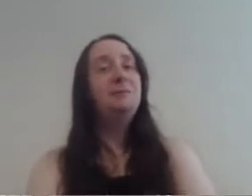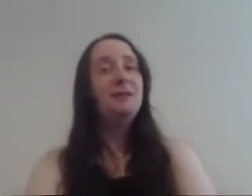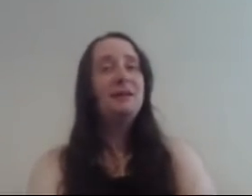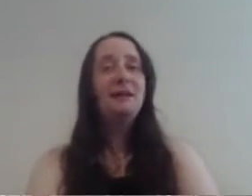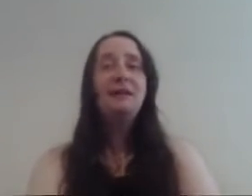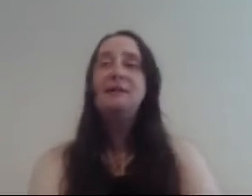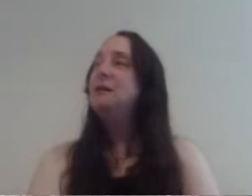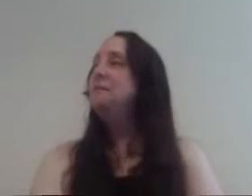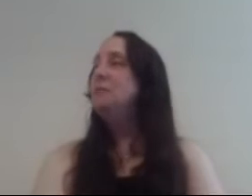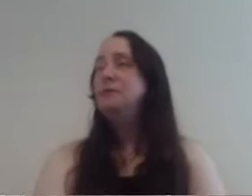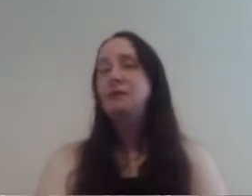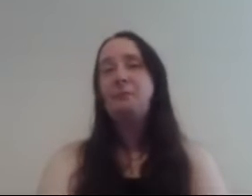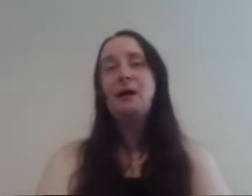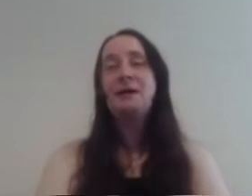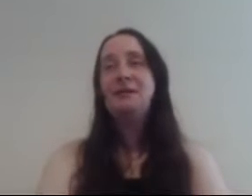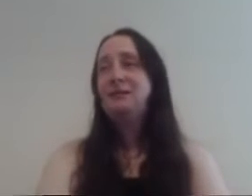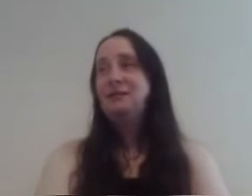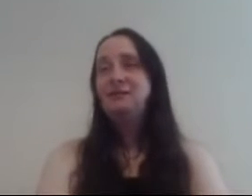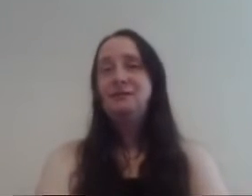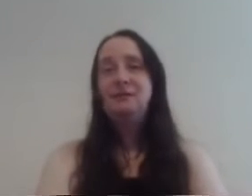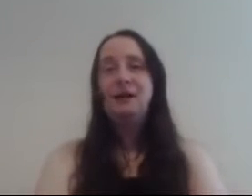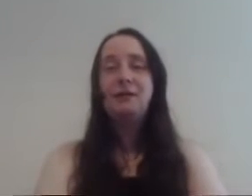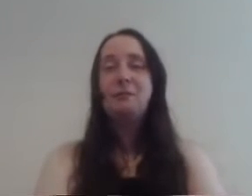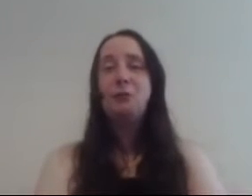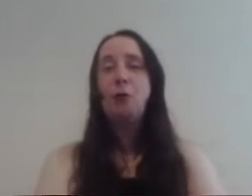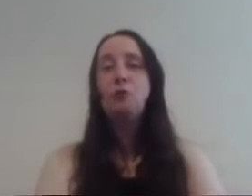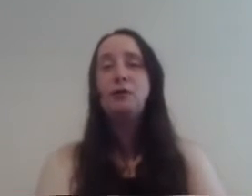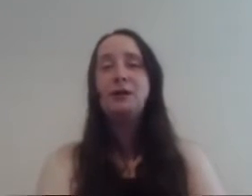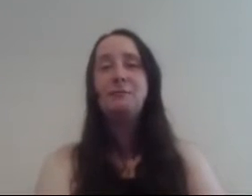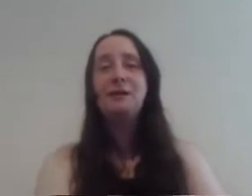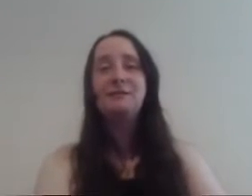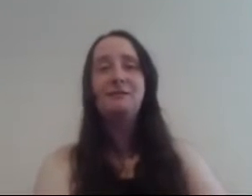maybe then once they're back I think it'll be normal again I'm guessing